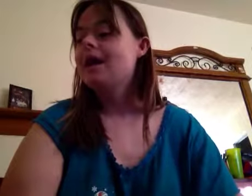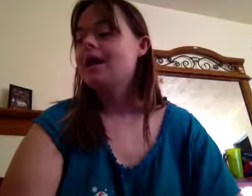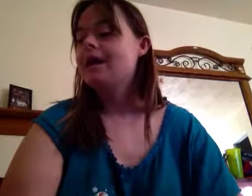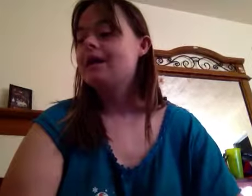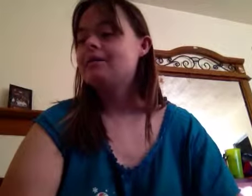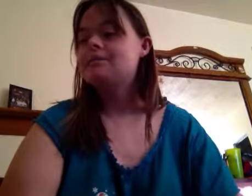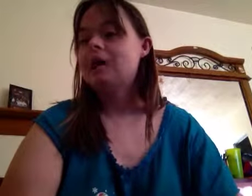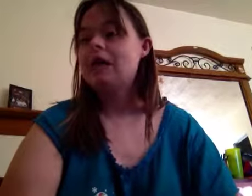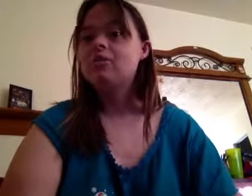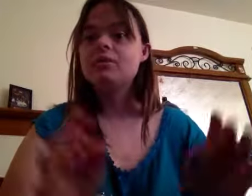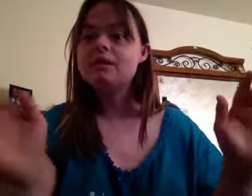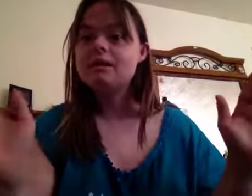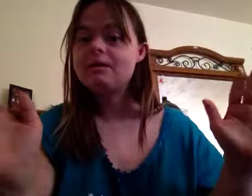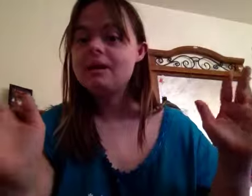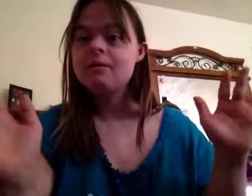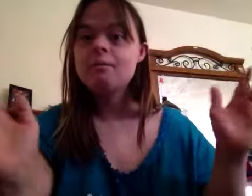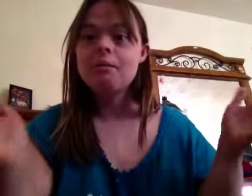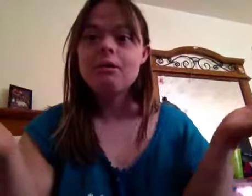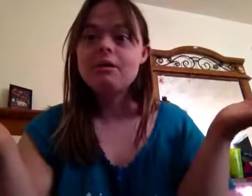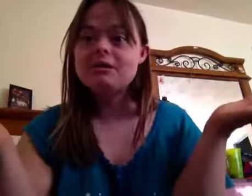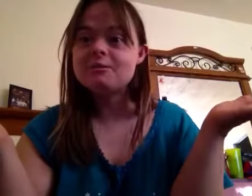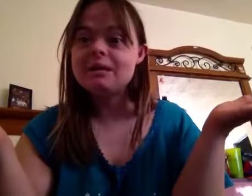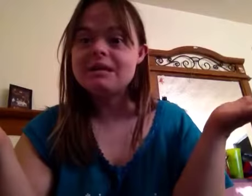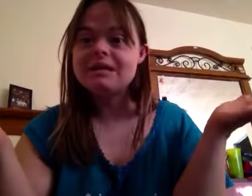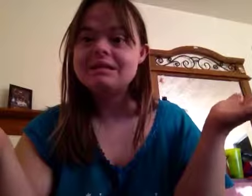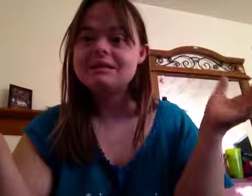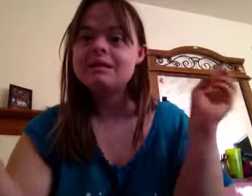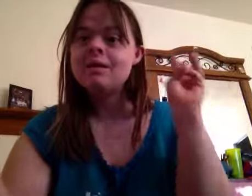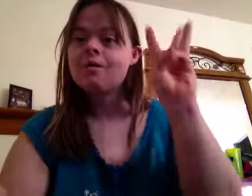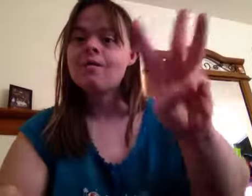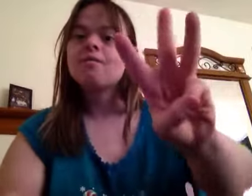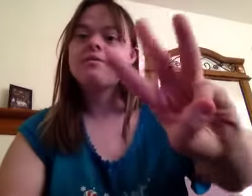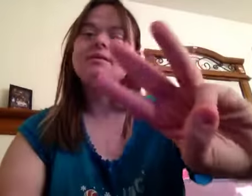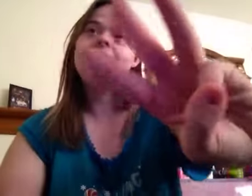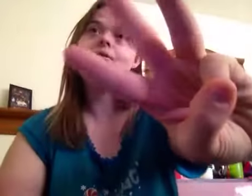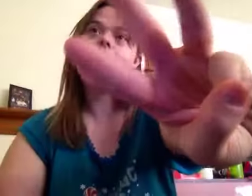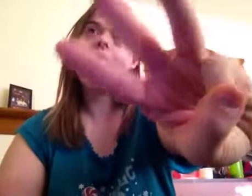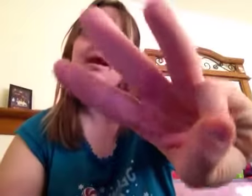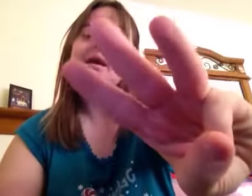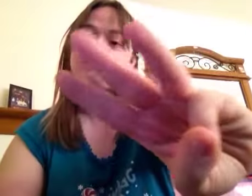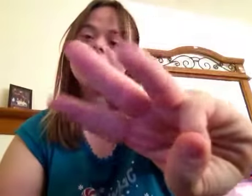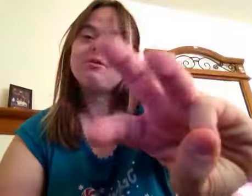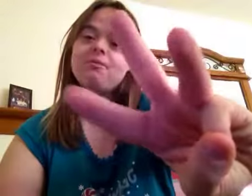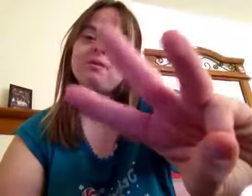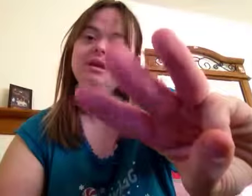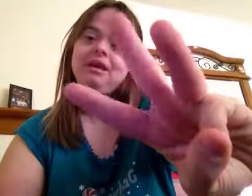And, I just wanted to tell you, Merry Christmas! Three days away! It's a Christmas Eve!